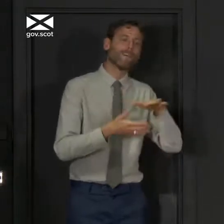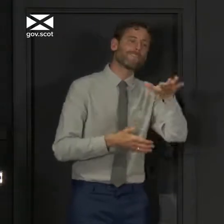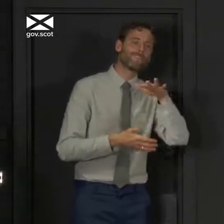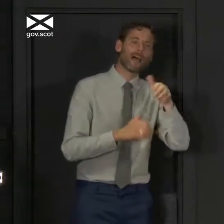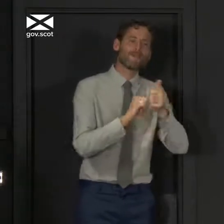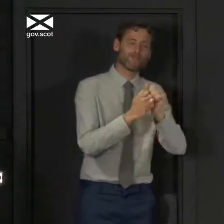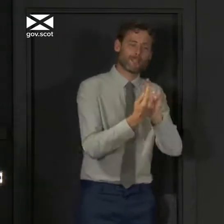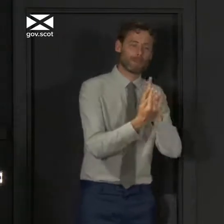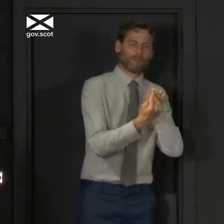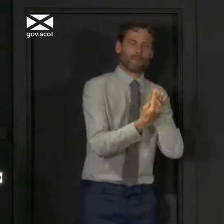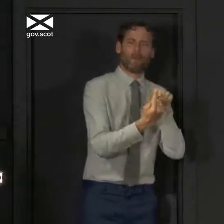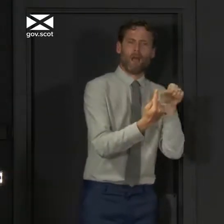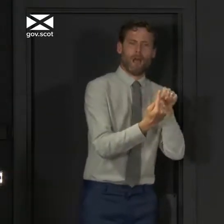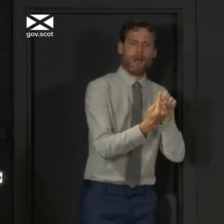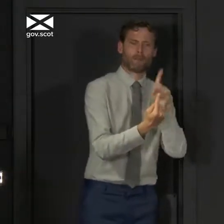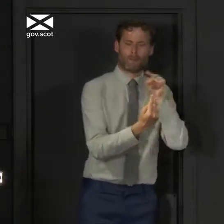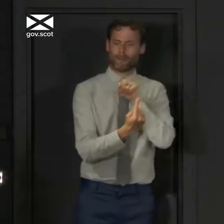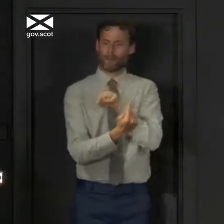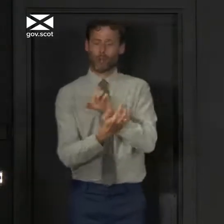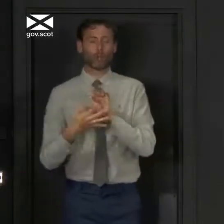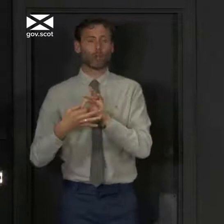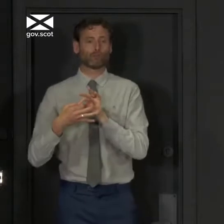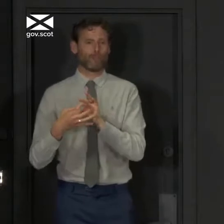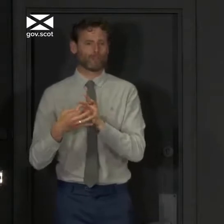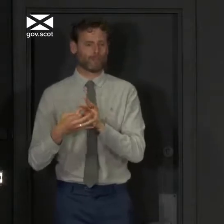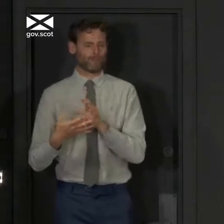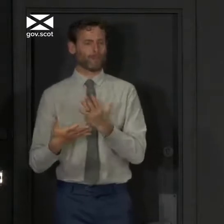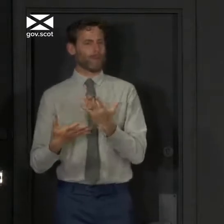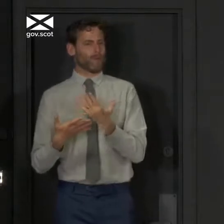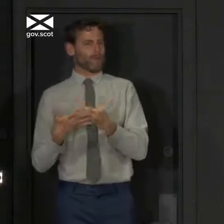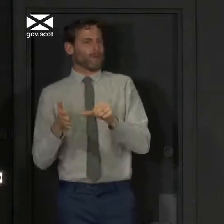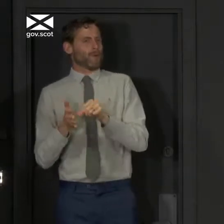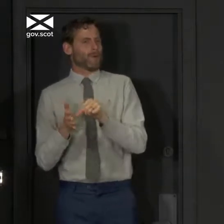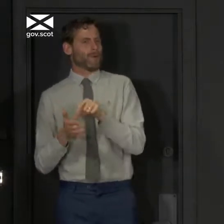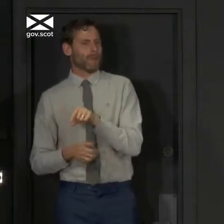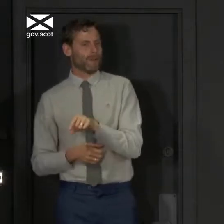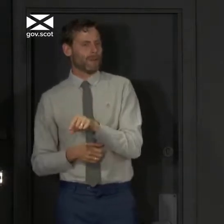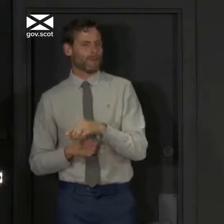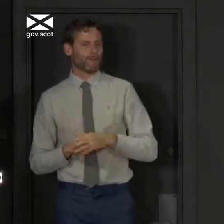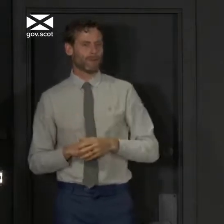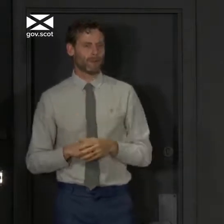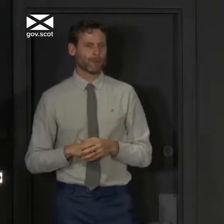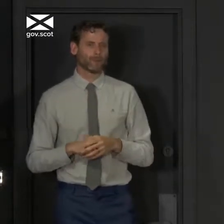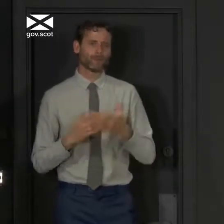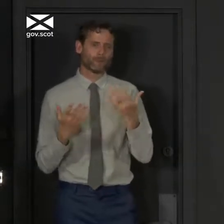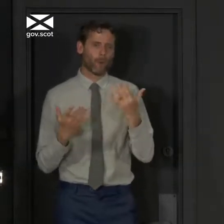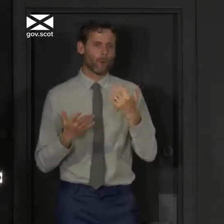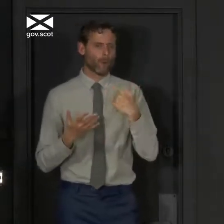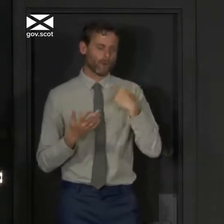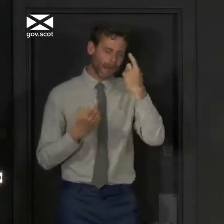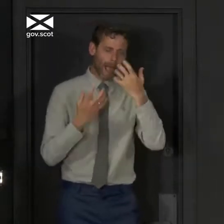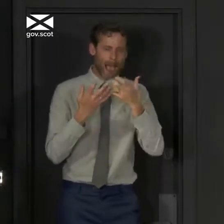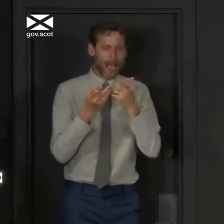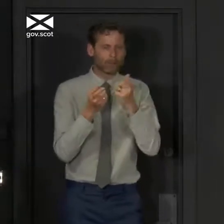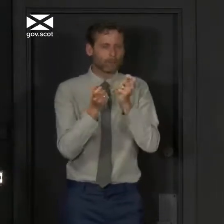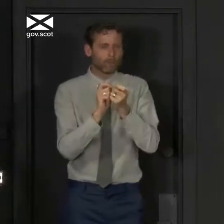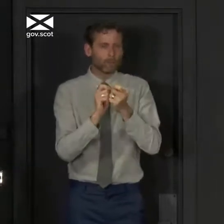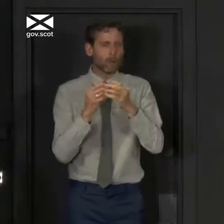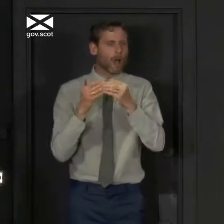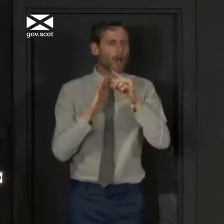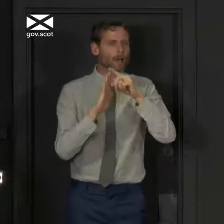difficulty here that we are, everybody is aware of and we want to see if we can modify the guidance around that,